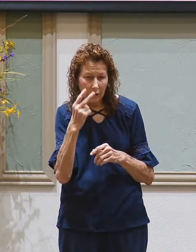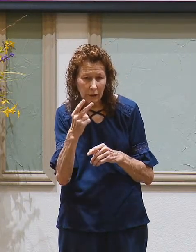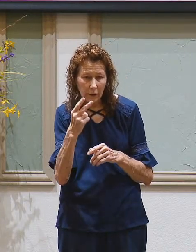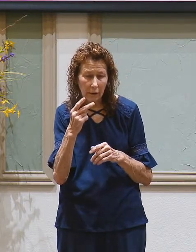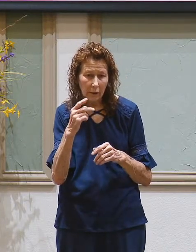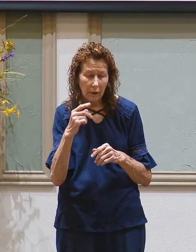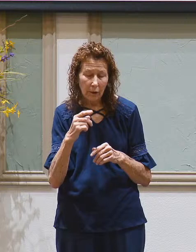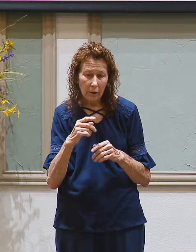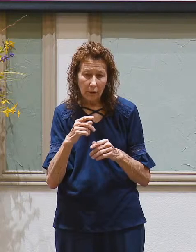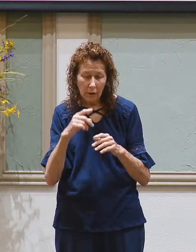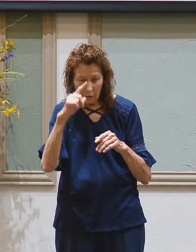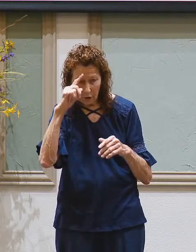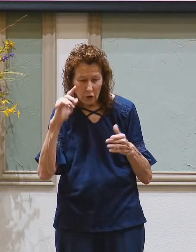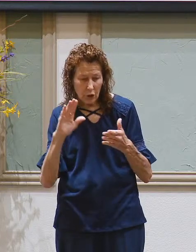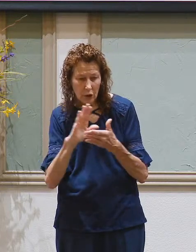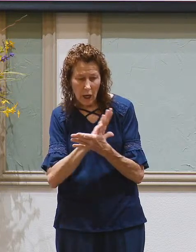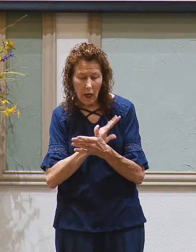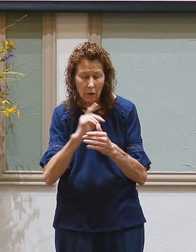shadow of Jesus.